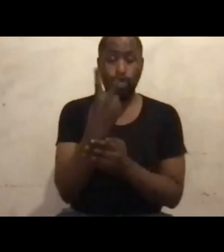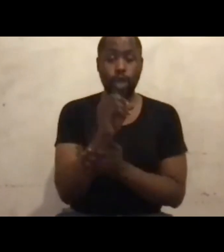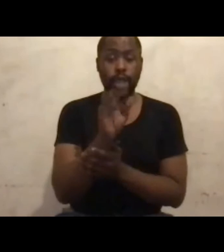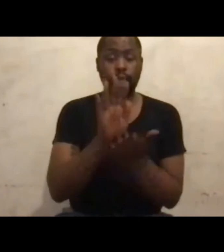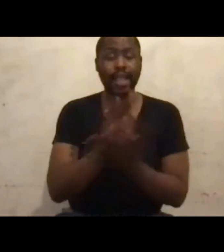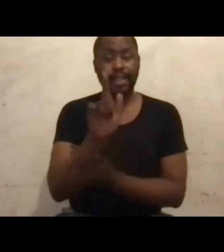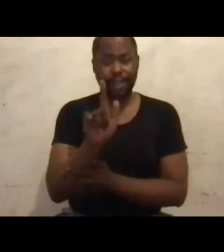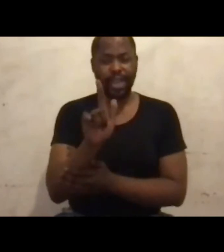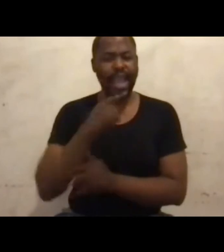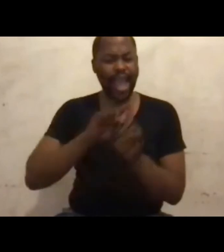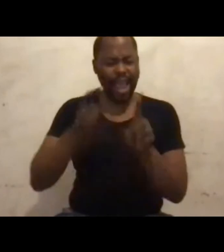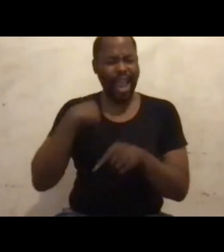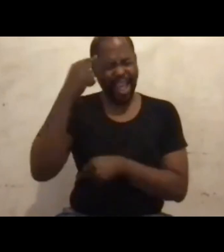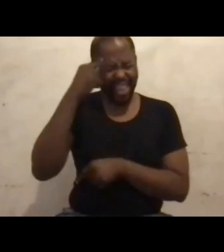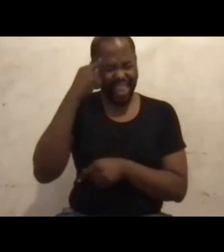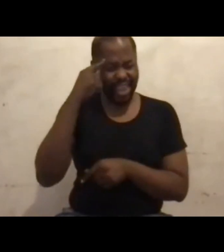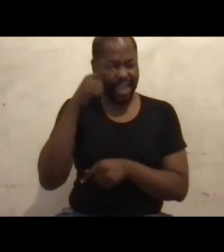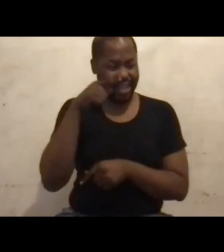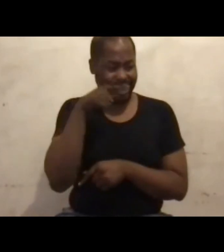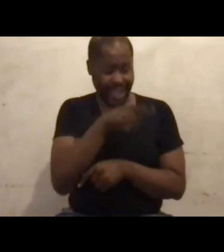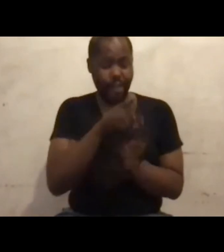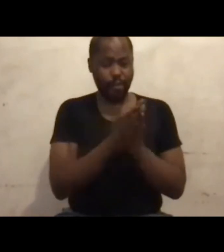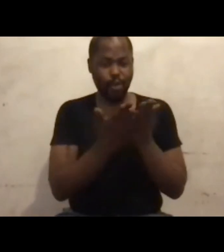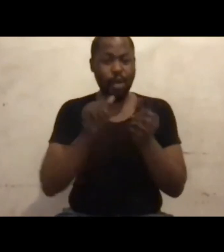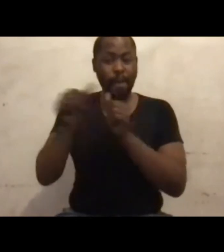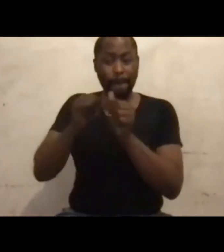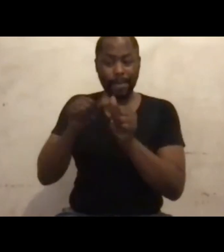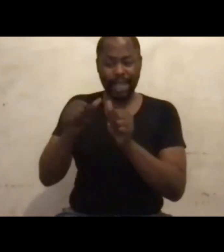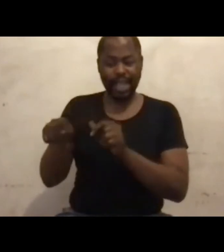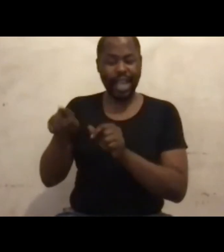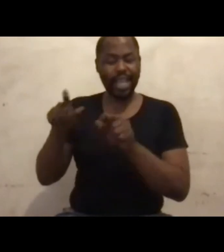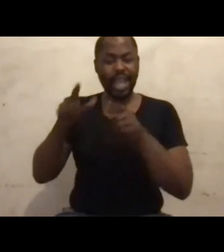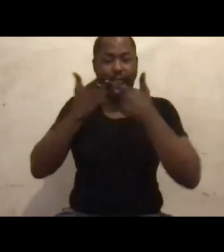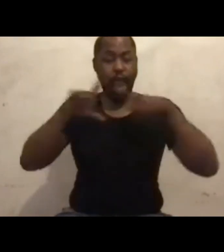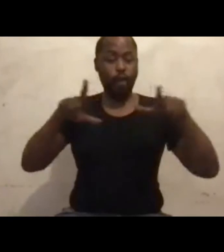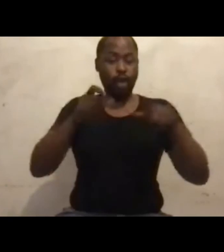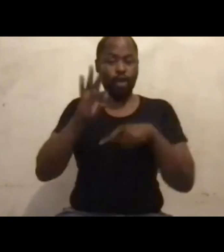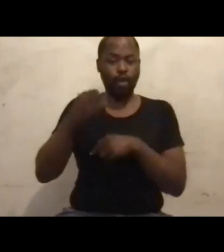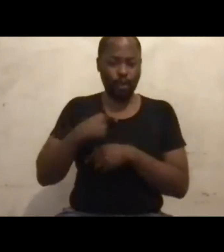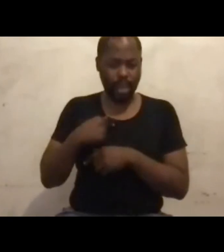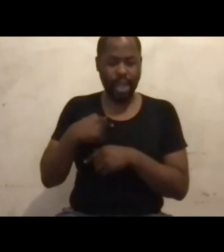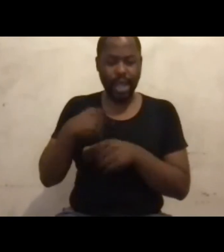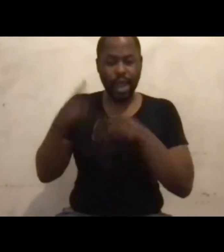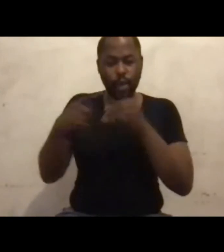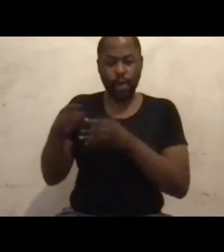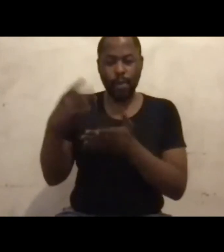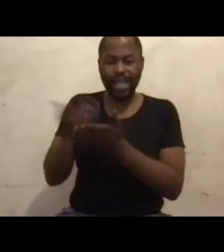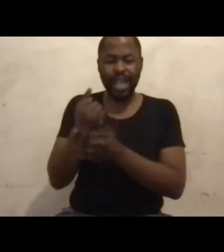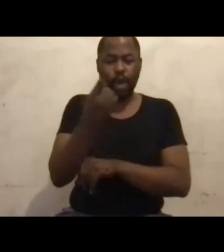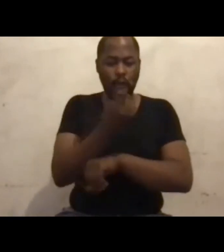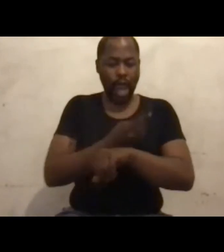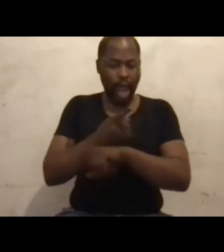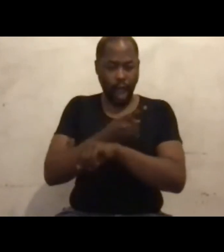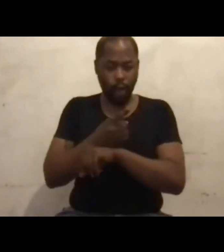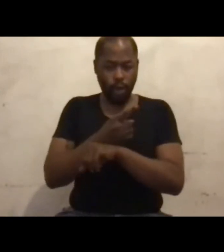way better than the language of me or even wheels on the sole of my shoes because it was about taking an hour and stretching